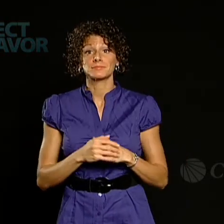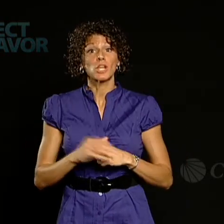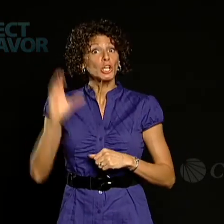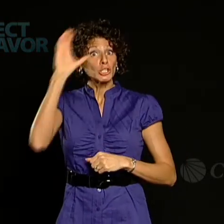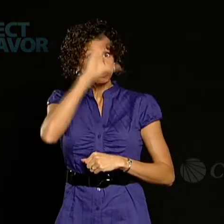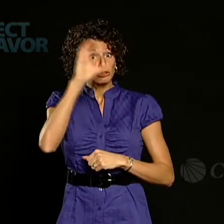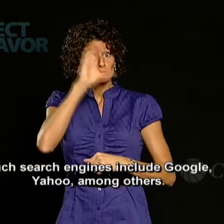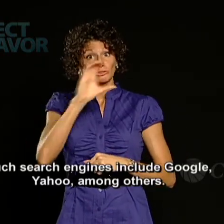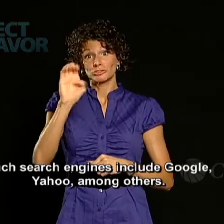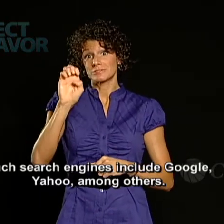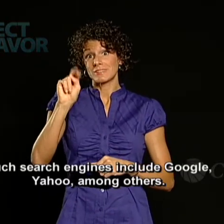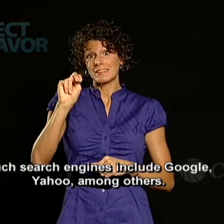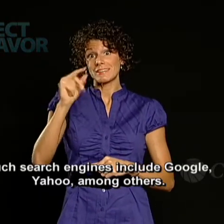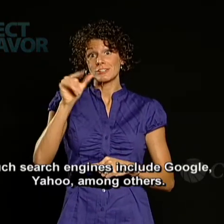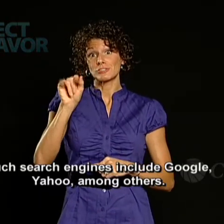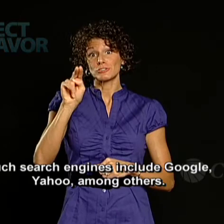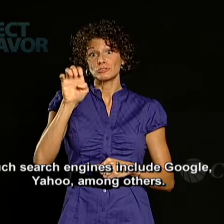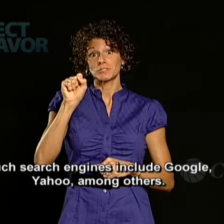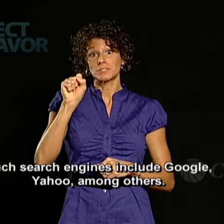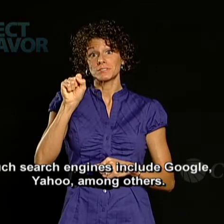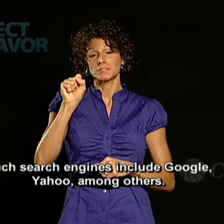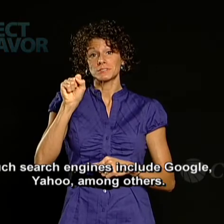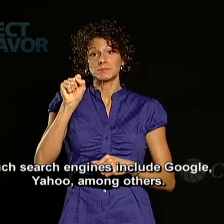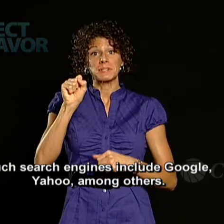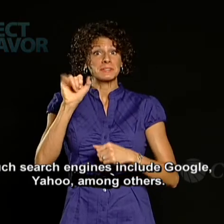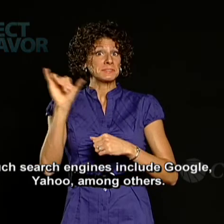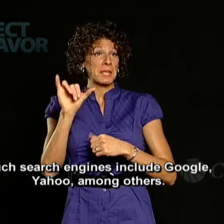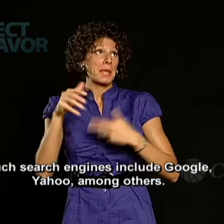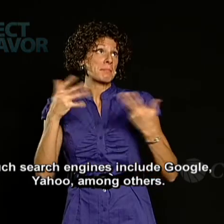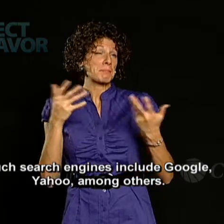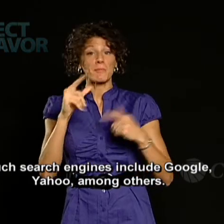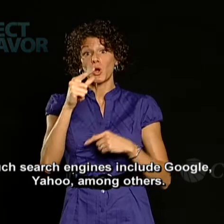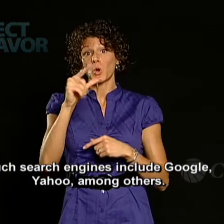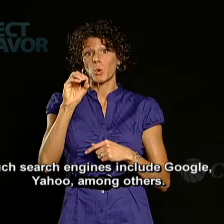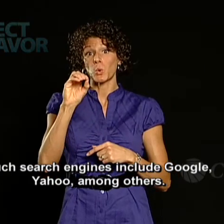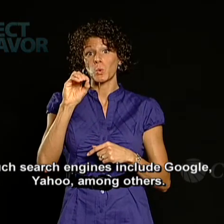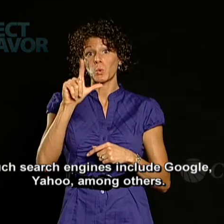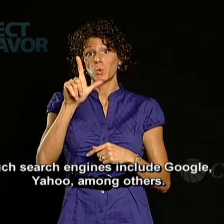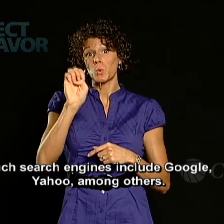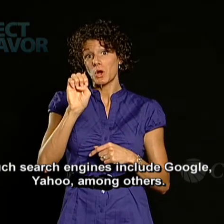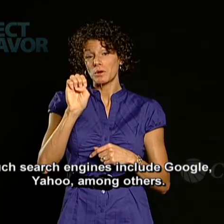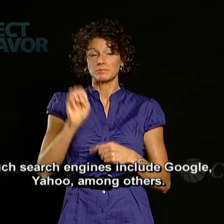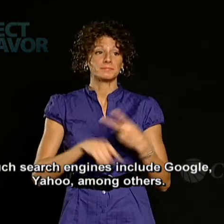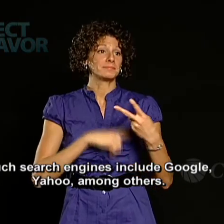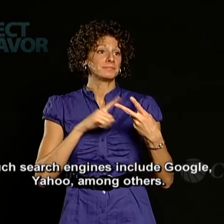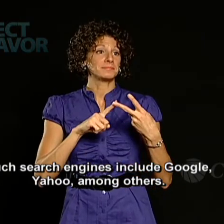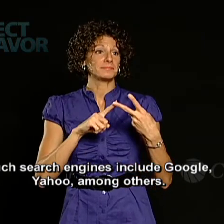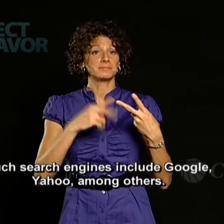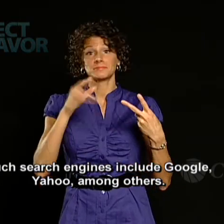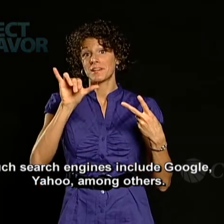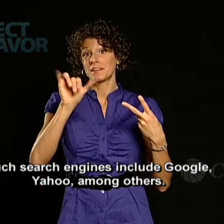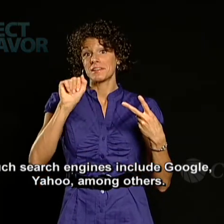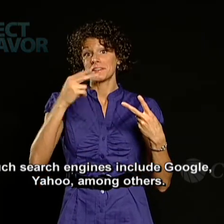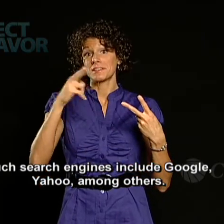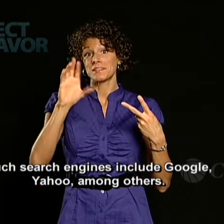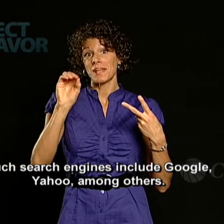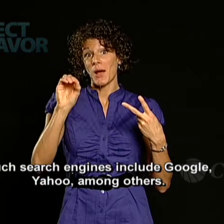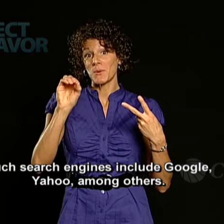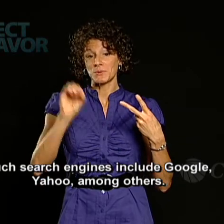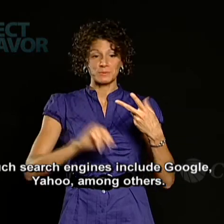Such search engines include Google, Yahoo, among others. along with Slack, So in